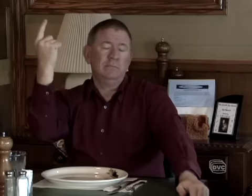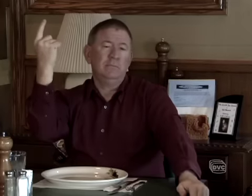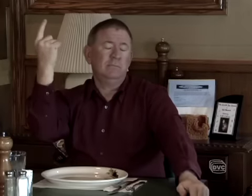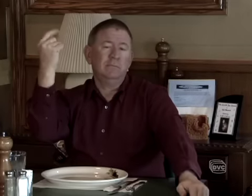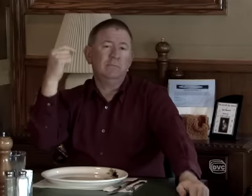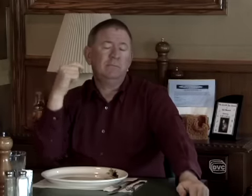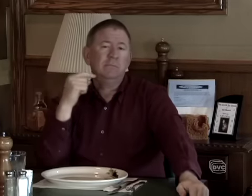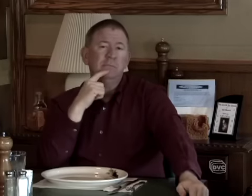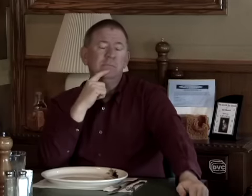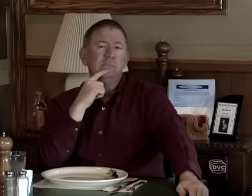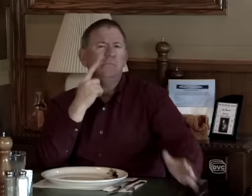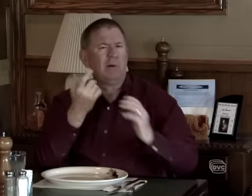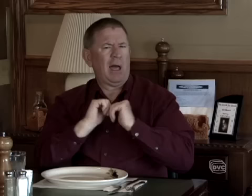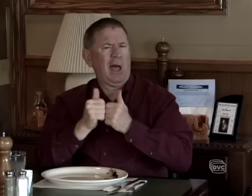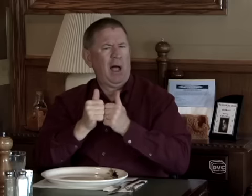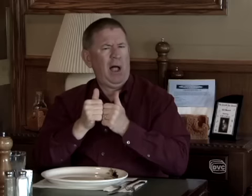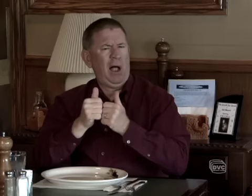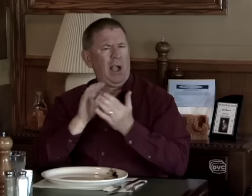that. But how?